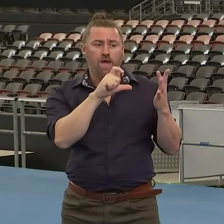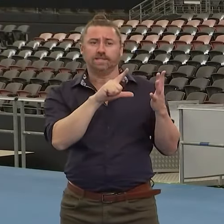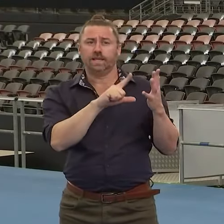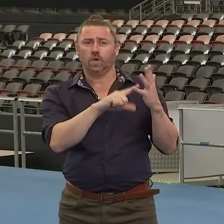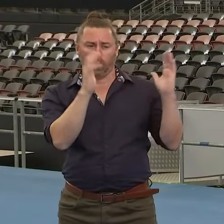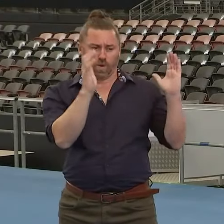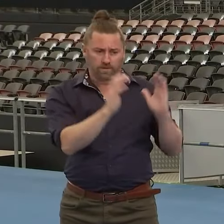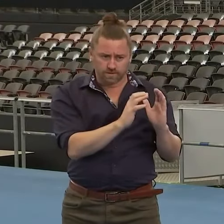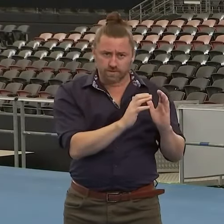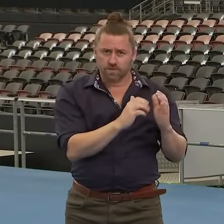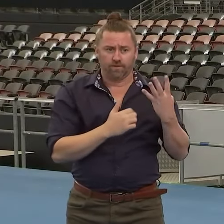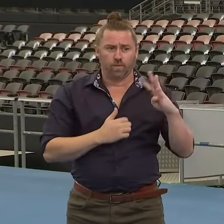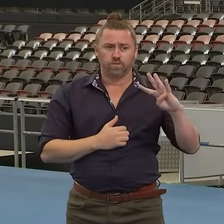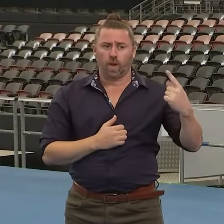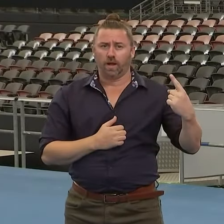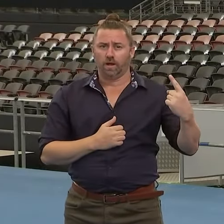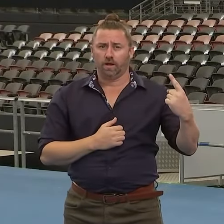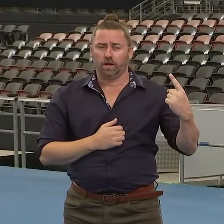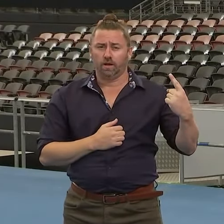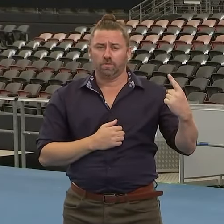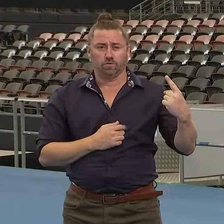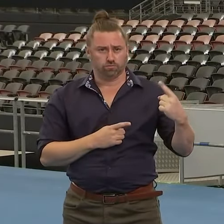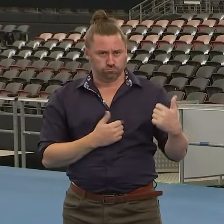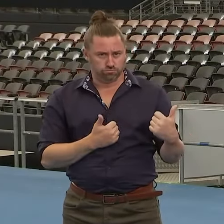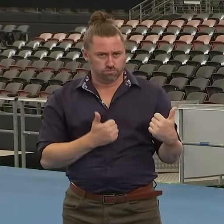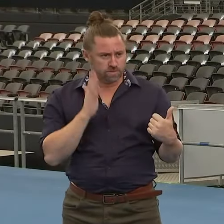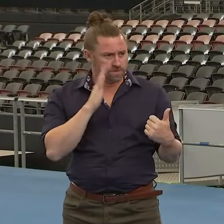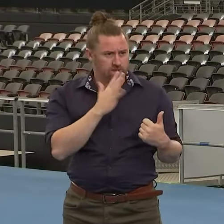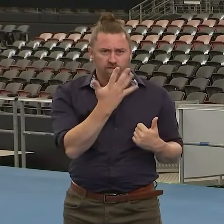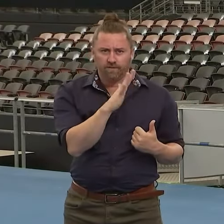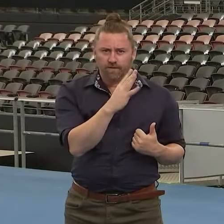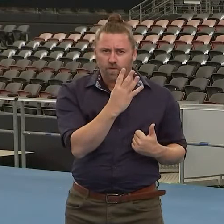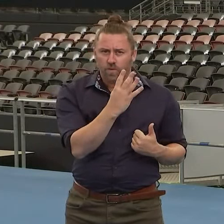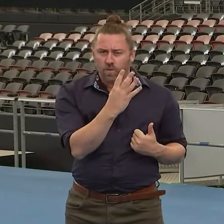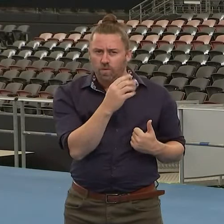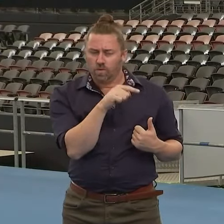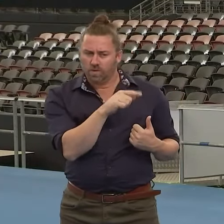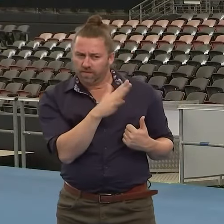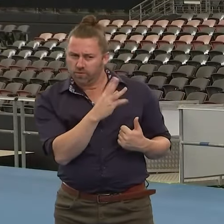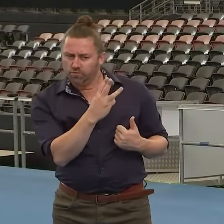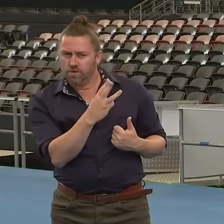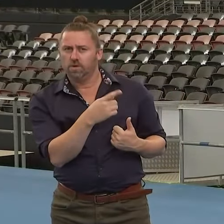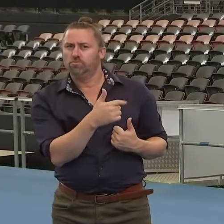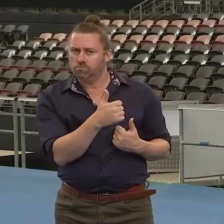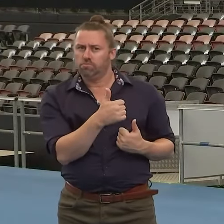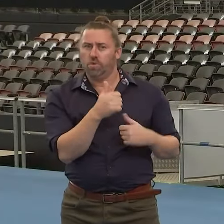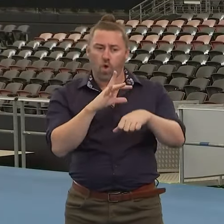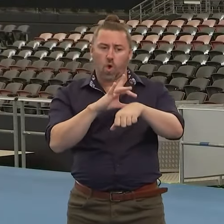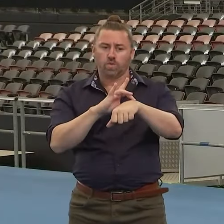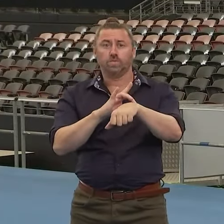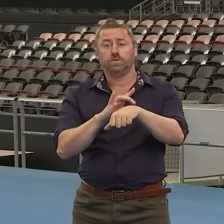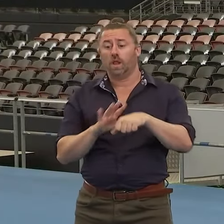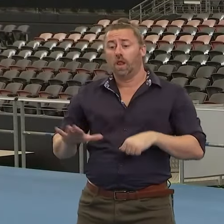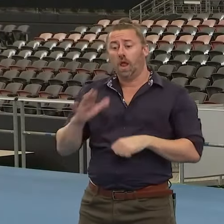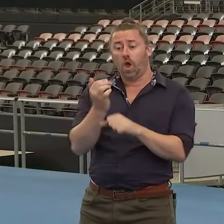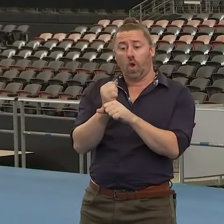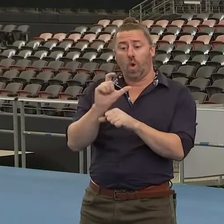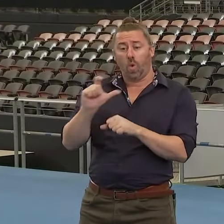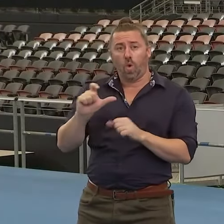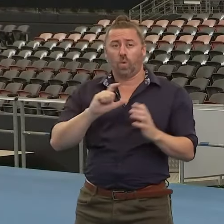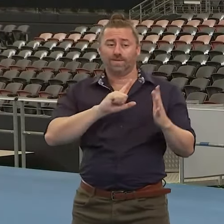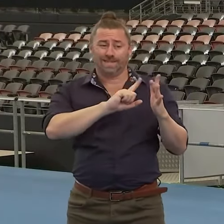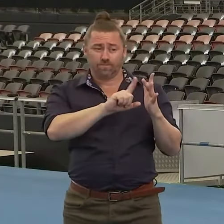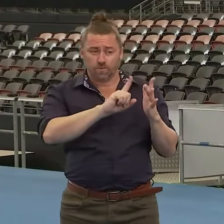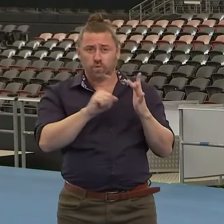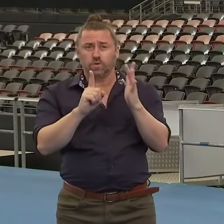come down as well to 41. And we are seeing a decline in hospitalisations in the Gold Coast, in Ipswich,